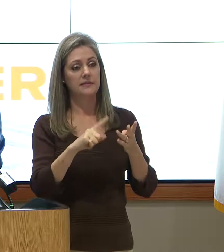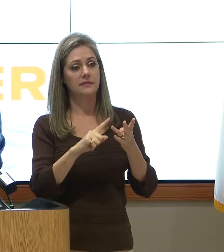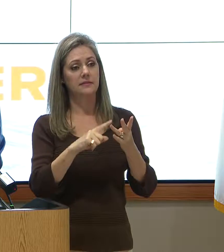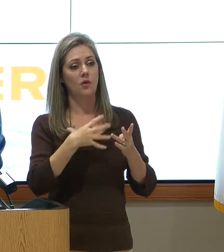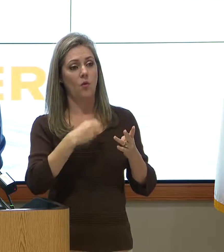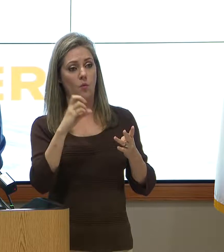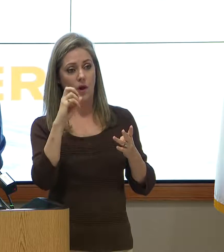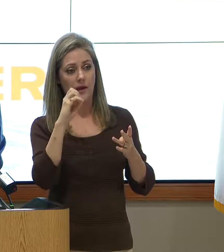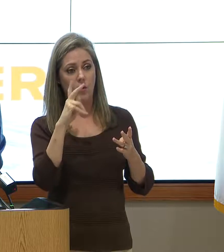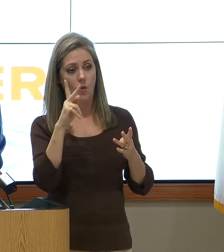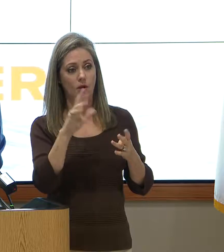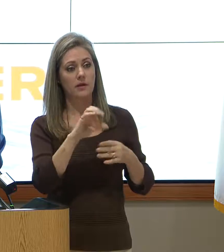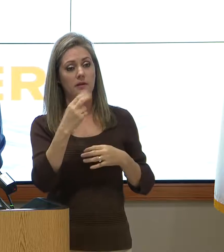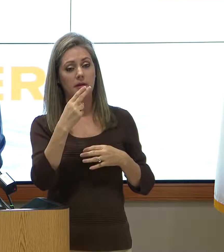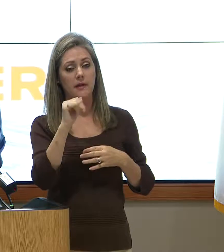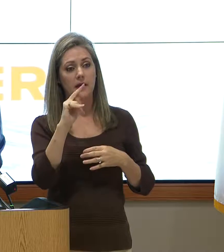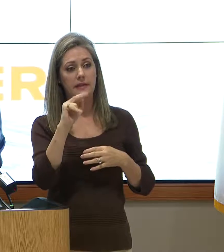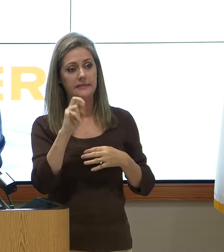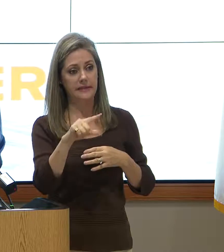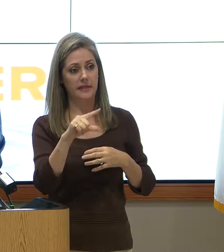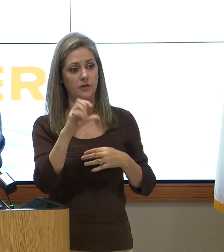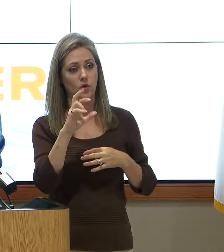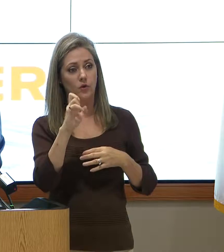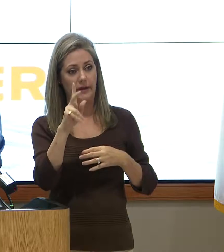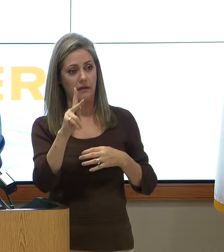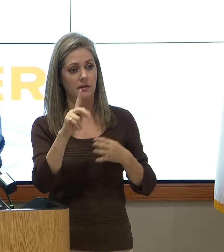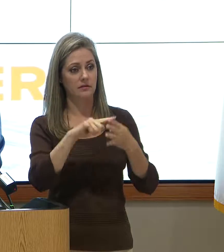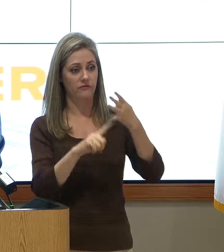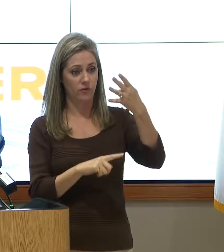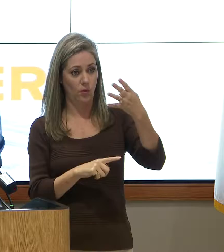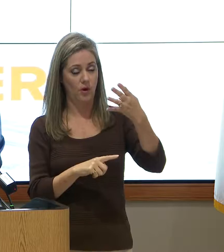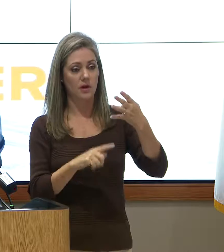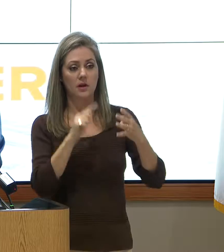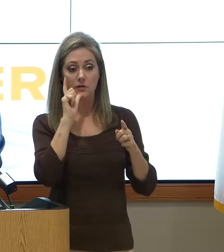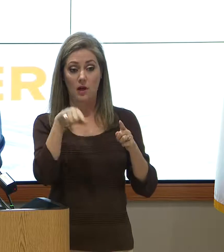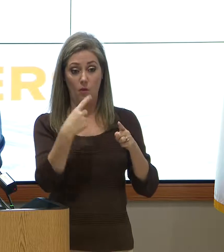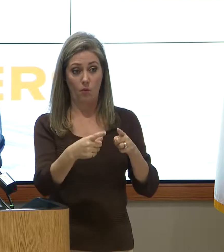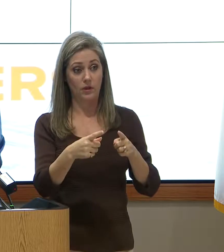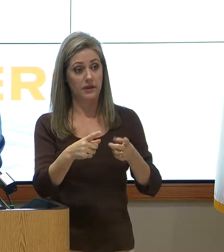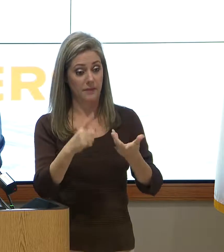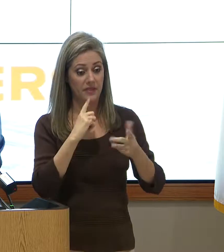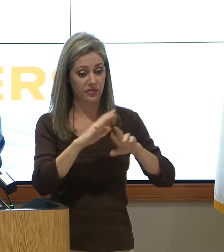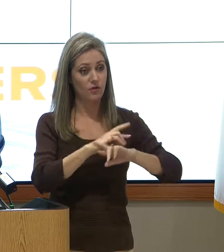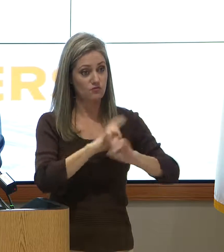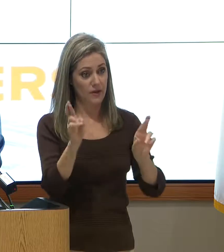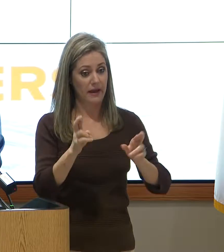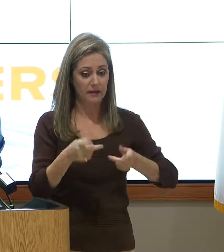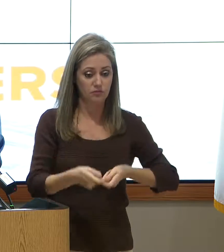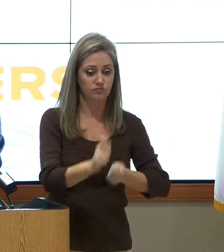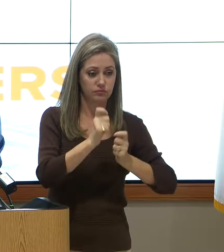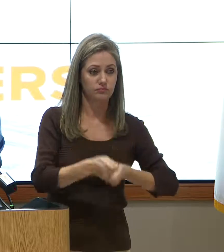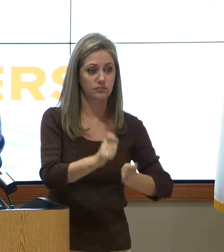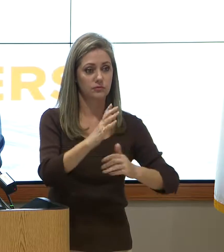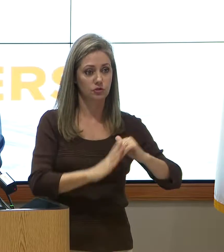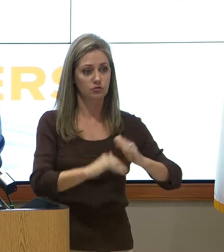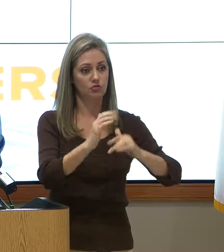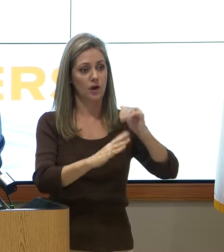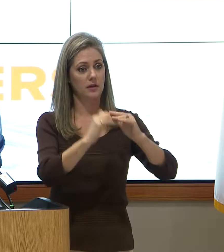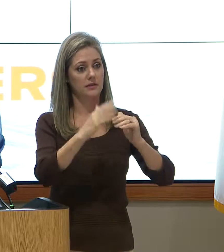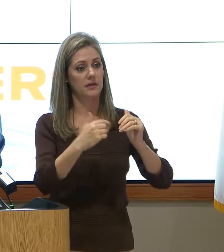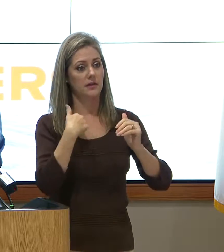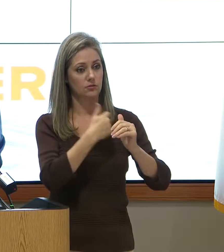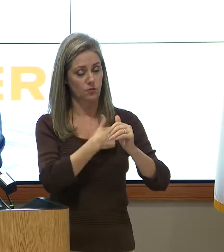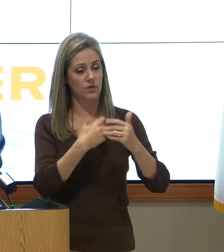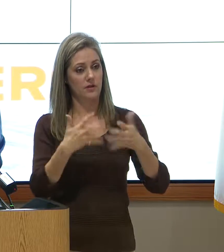Bayou. All those are active core projects, meaning not only are they shovel-ready, but they're construction-ready because we've made progress constructing components of these